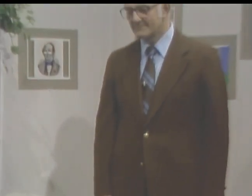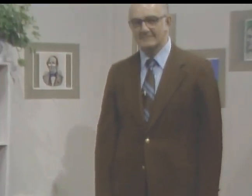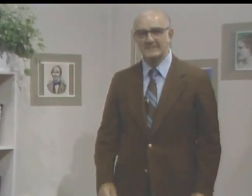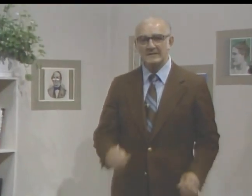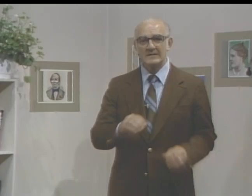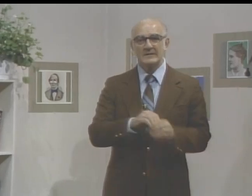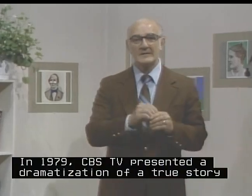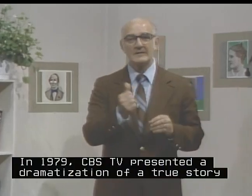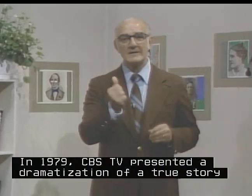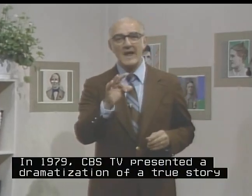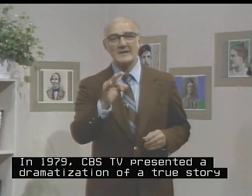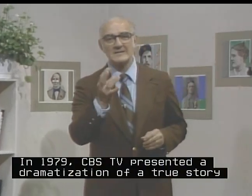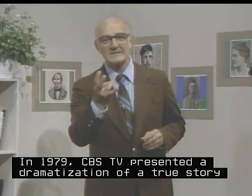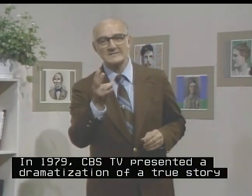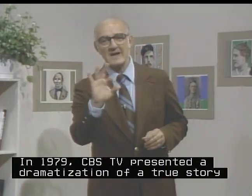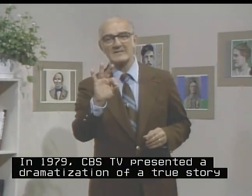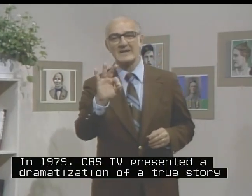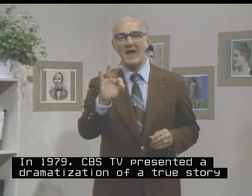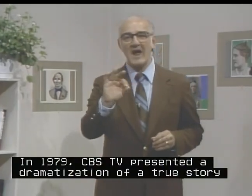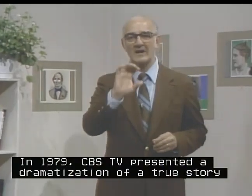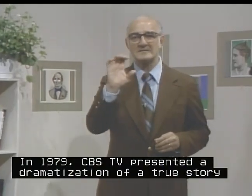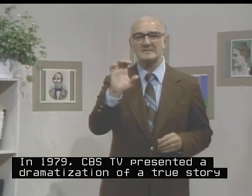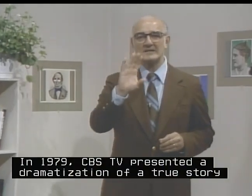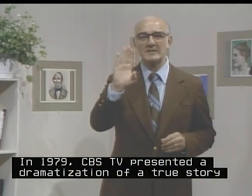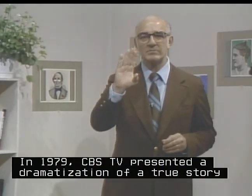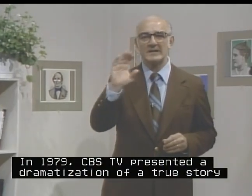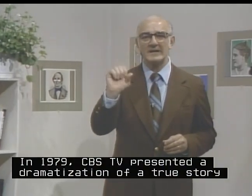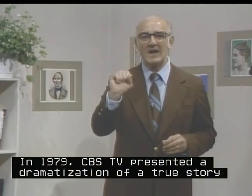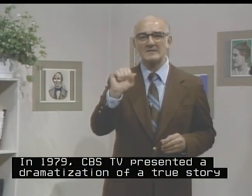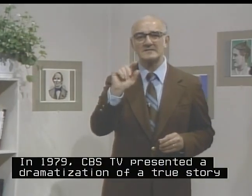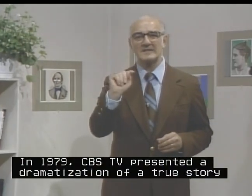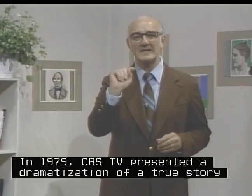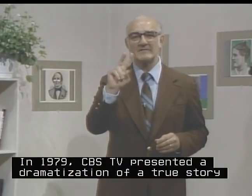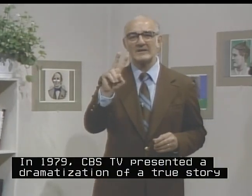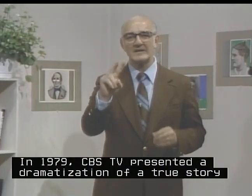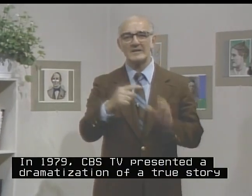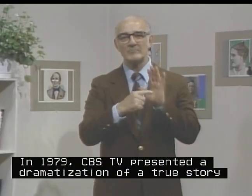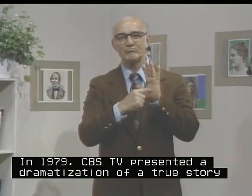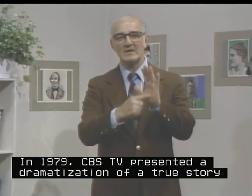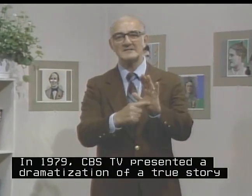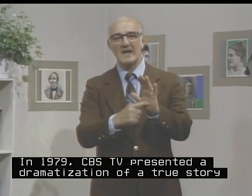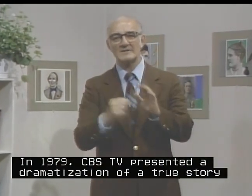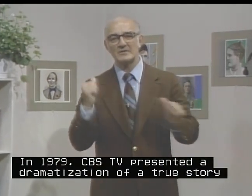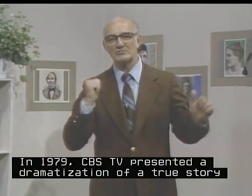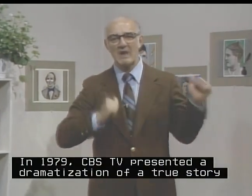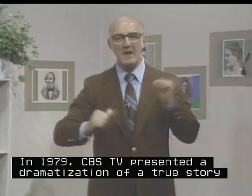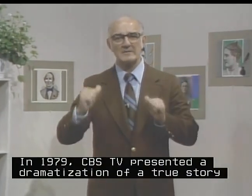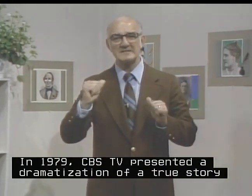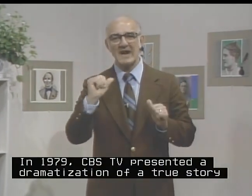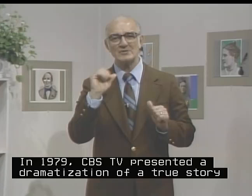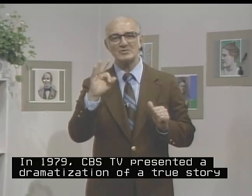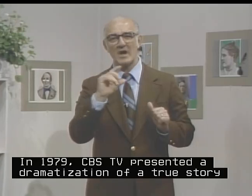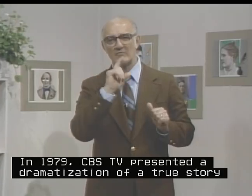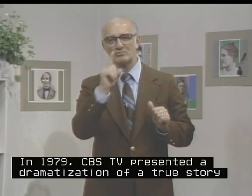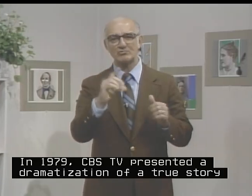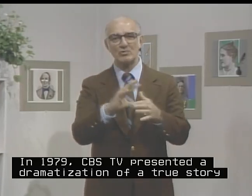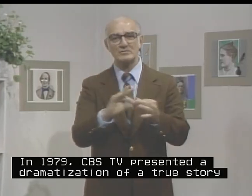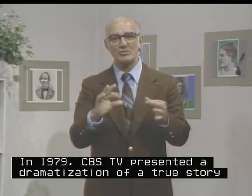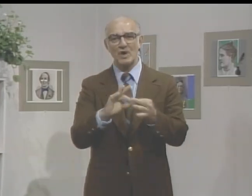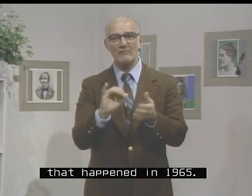In 1979, CBS TV presented a dramatization of a true story